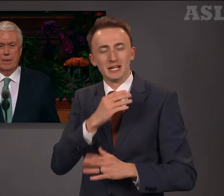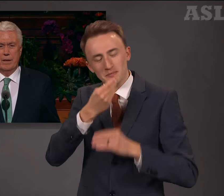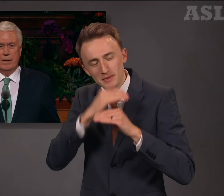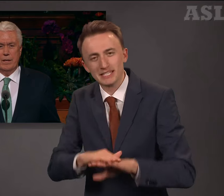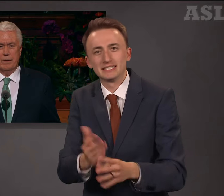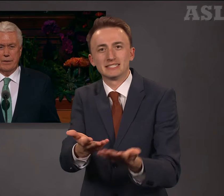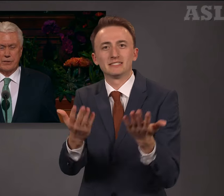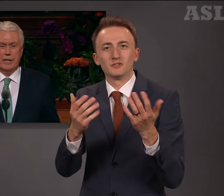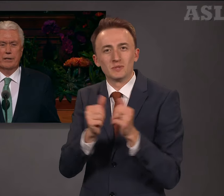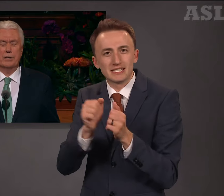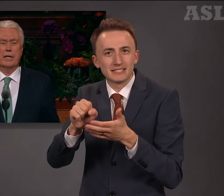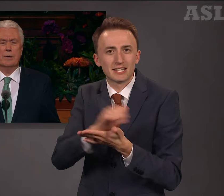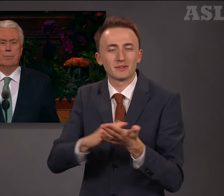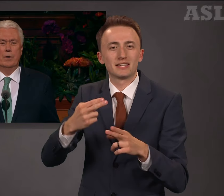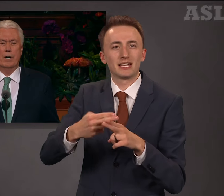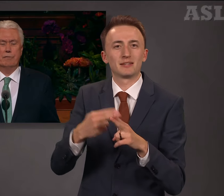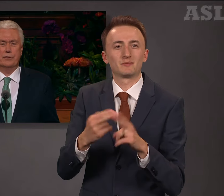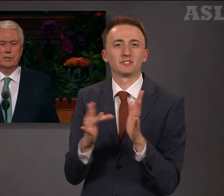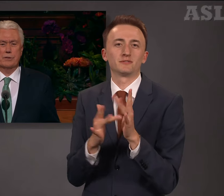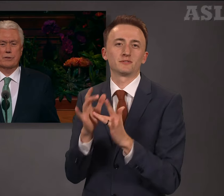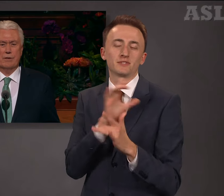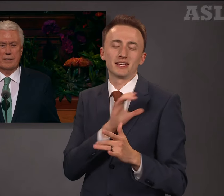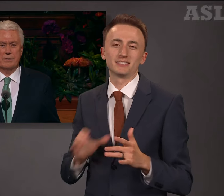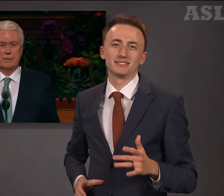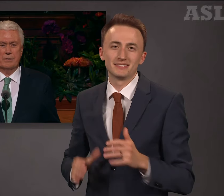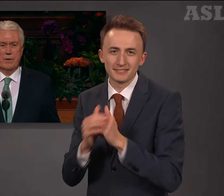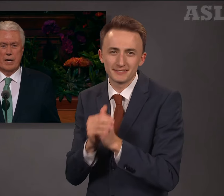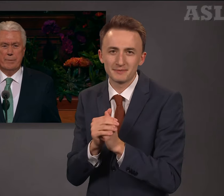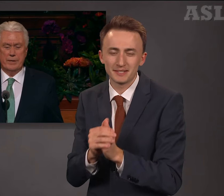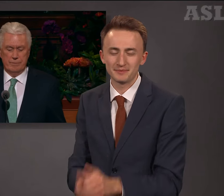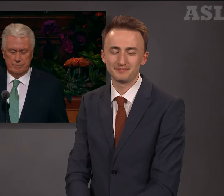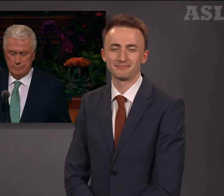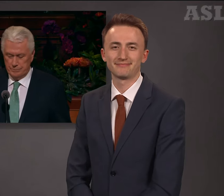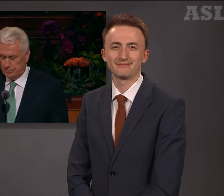In the sacred name of Jesus Christ, amen. Amen.